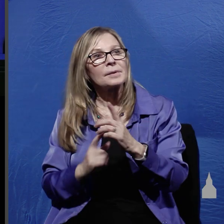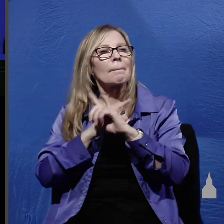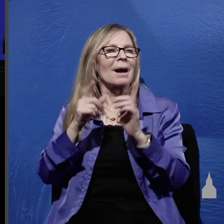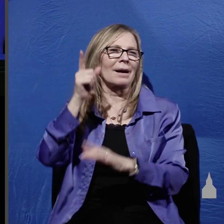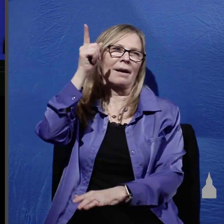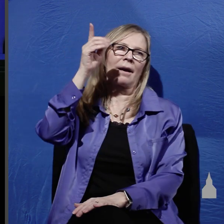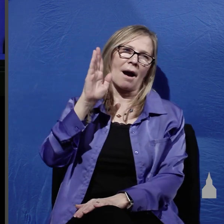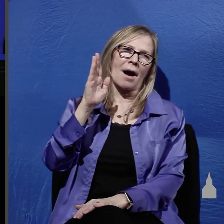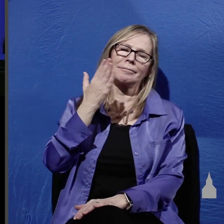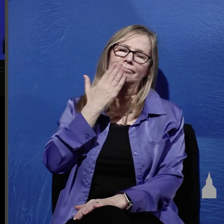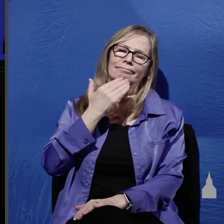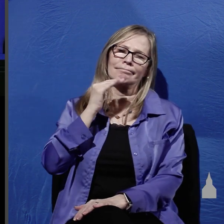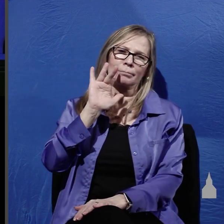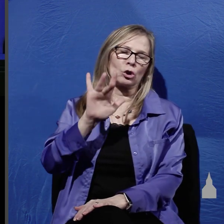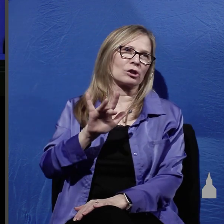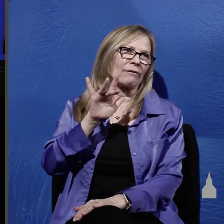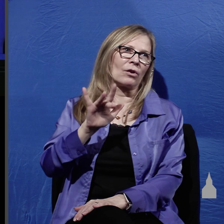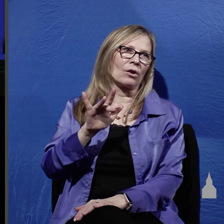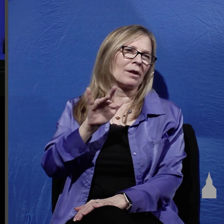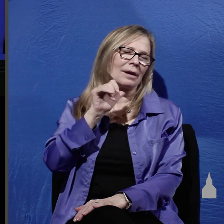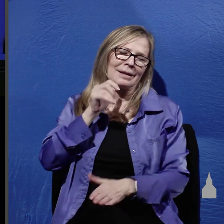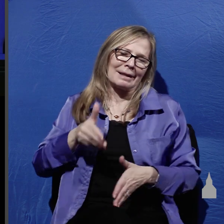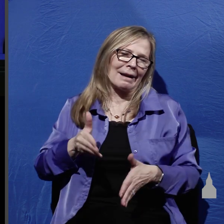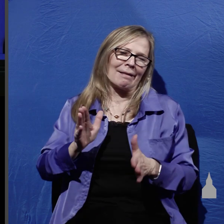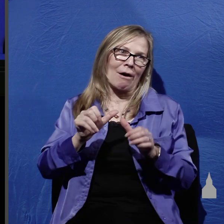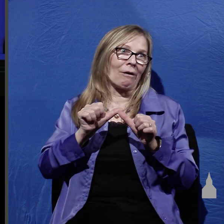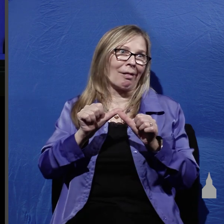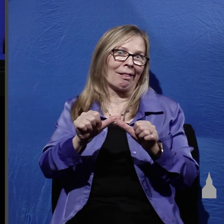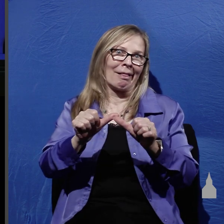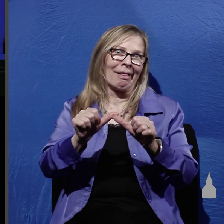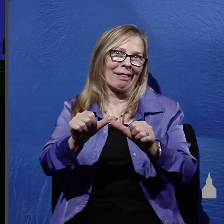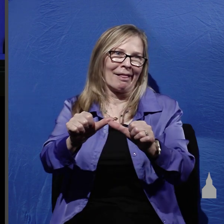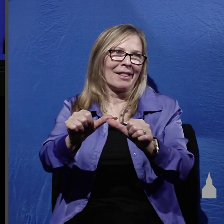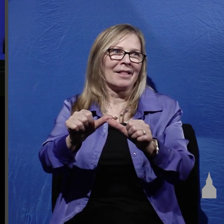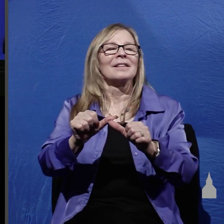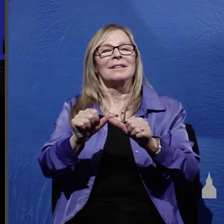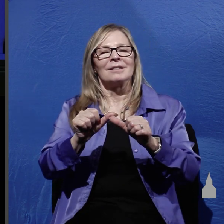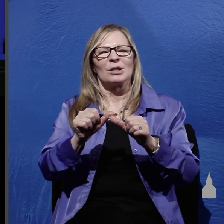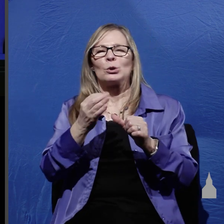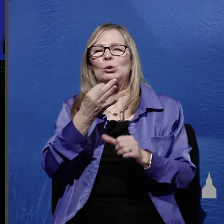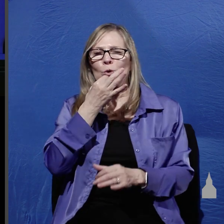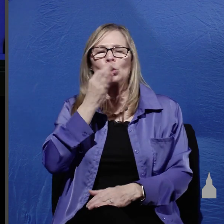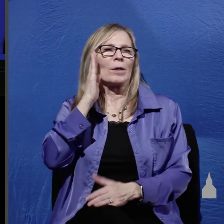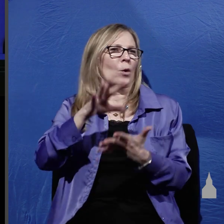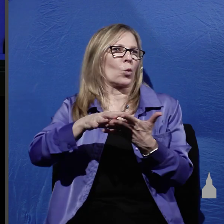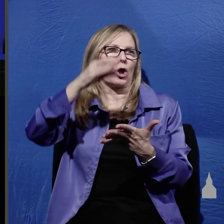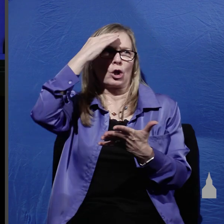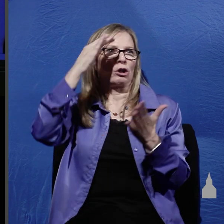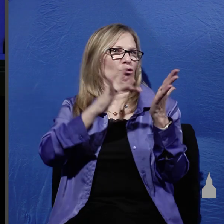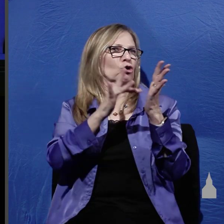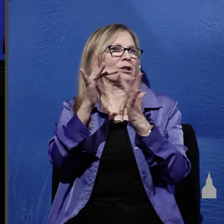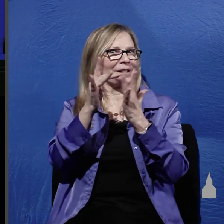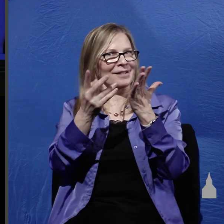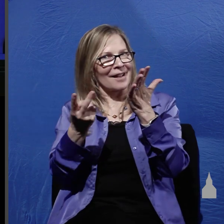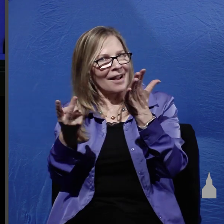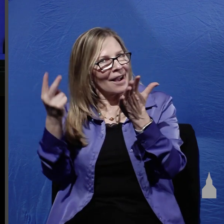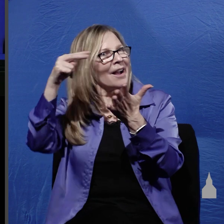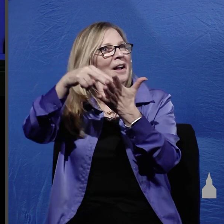long because soon they would know that Jesus was alive and that he had risen from the dead and in a few weeks they would receive the Holy